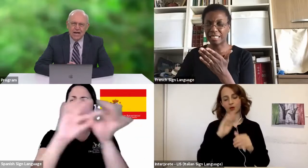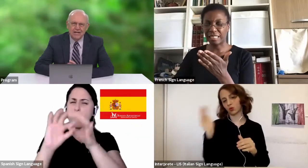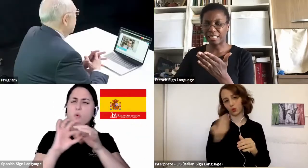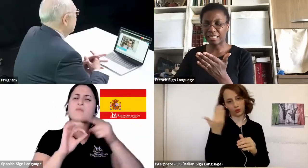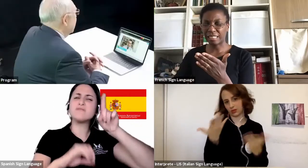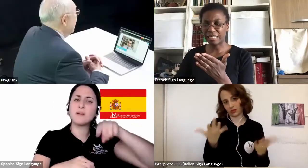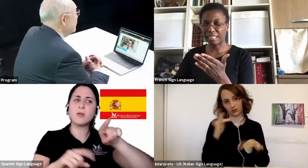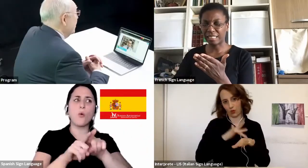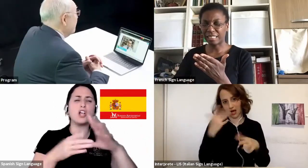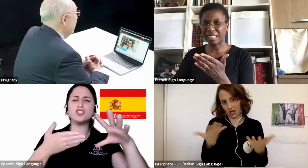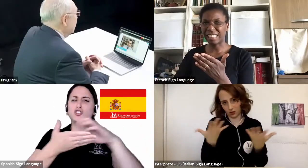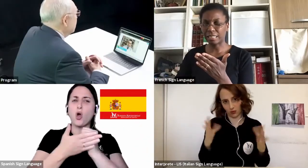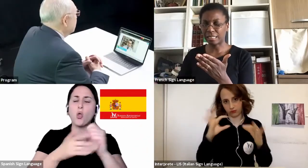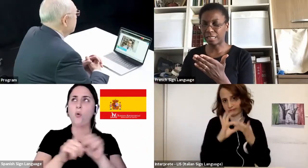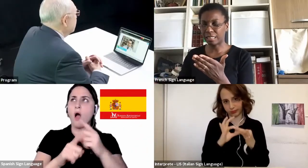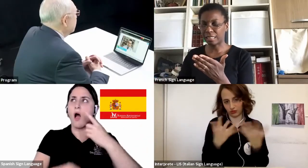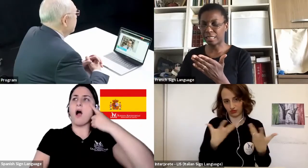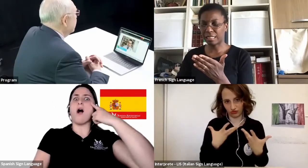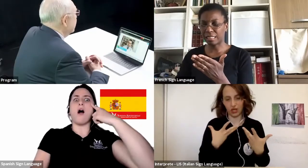understanding of suffering?